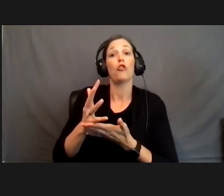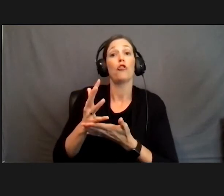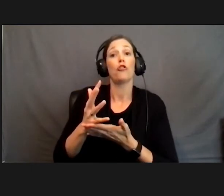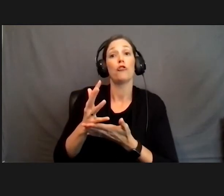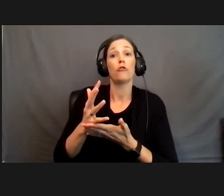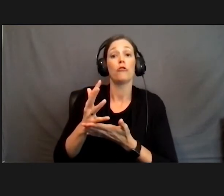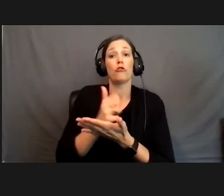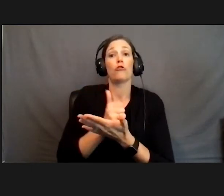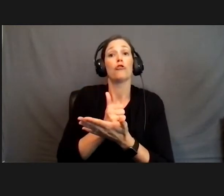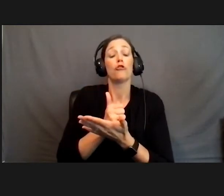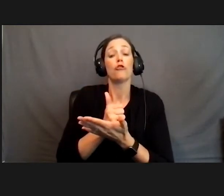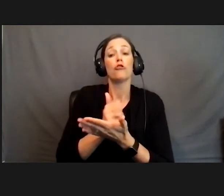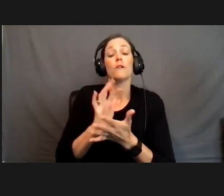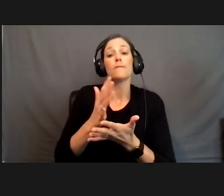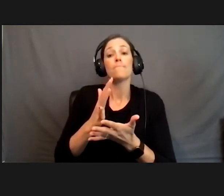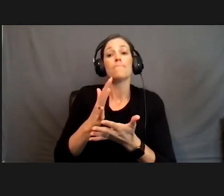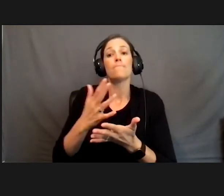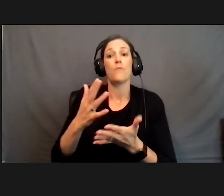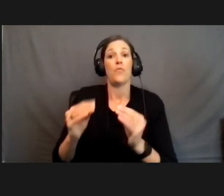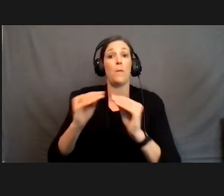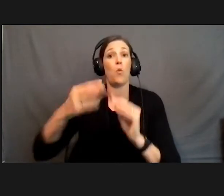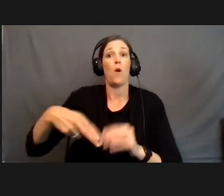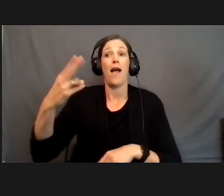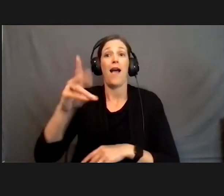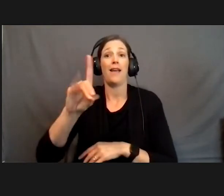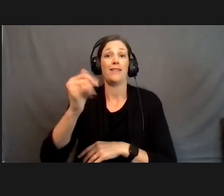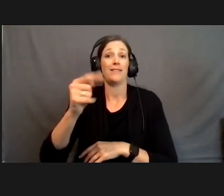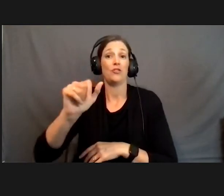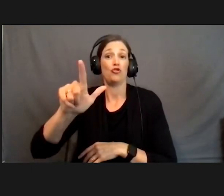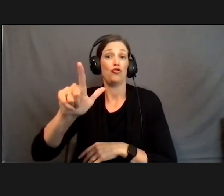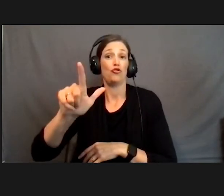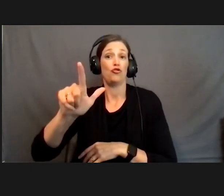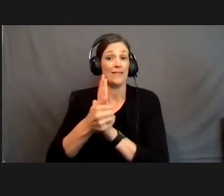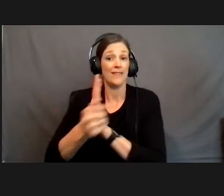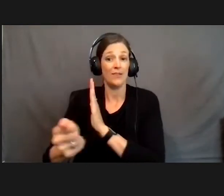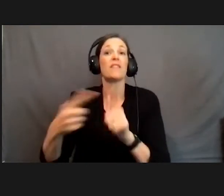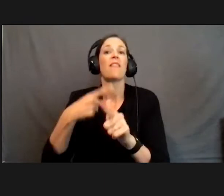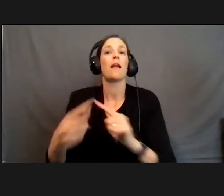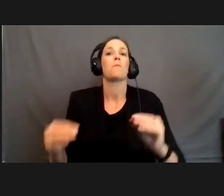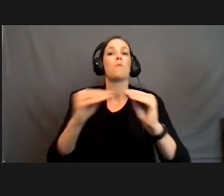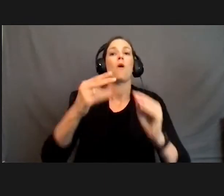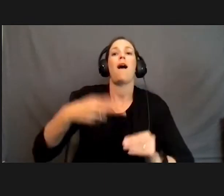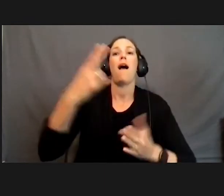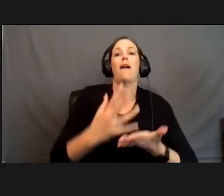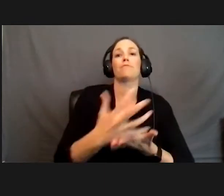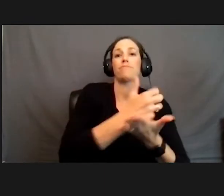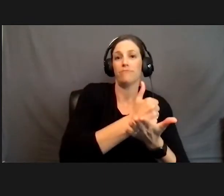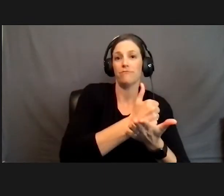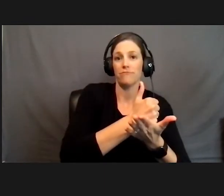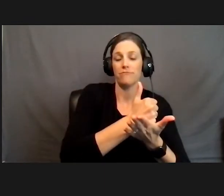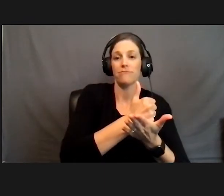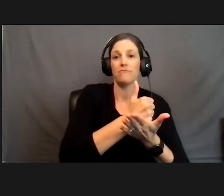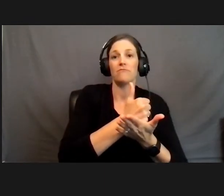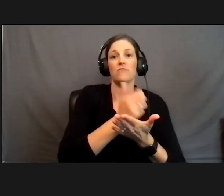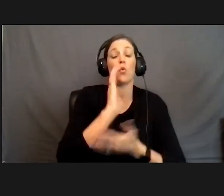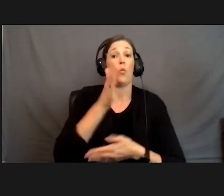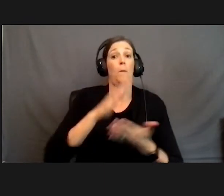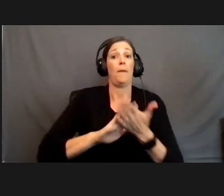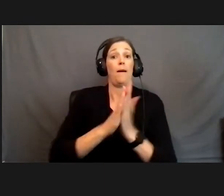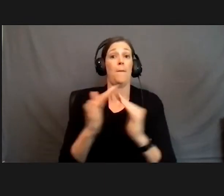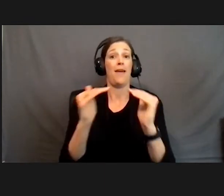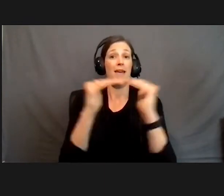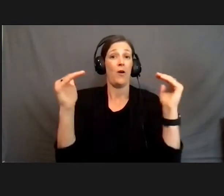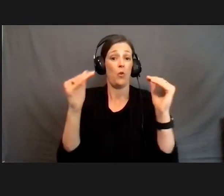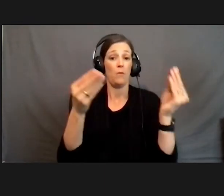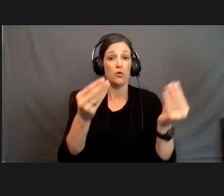digital skill set, the higher the wages, so not only will this become an equitable solution for